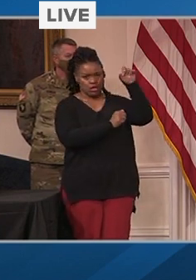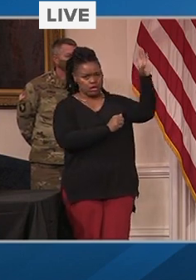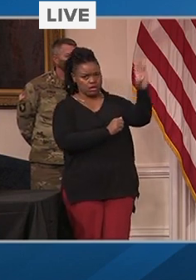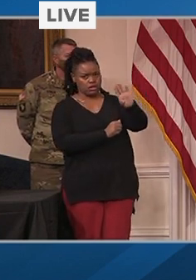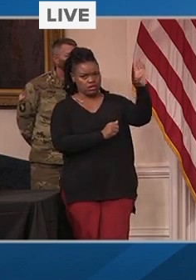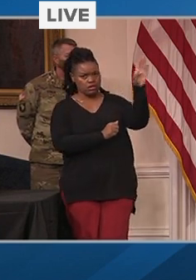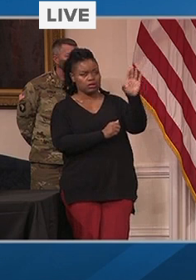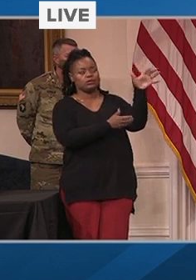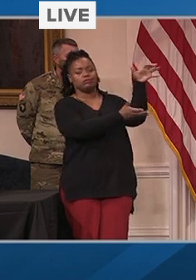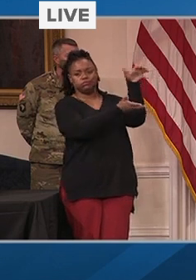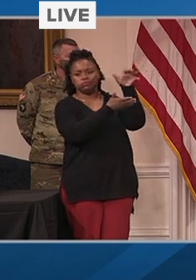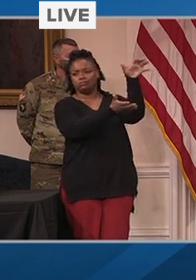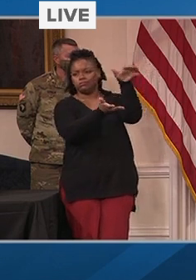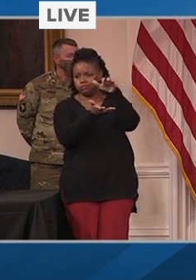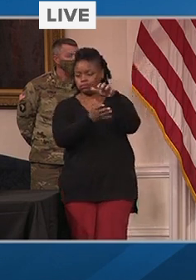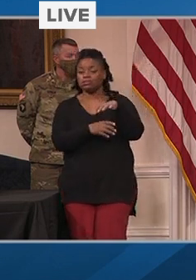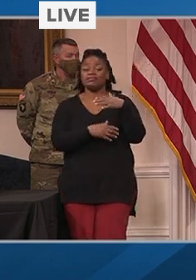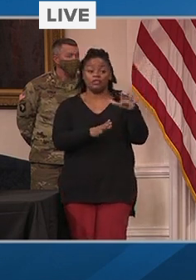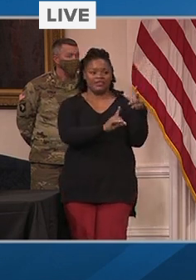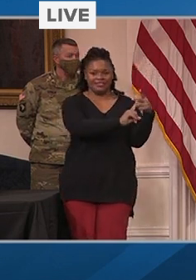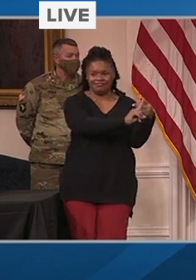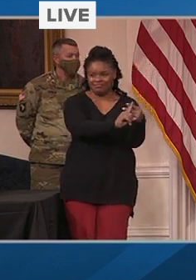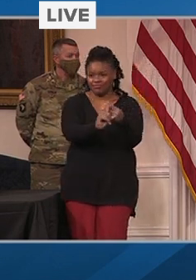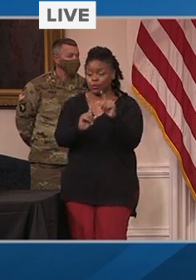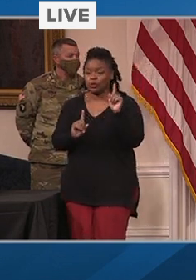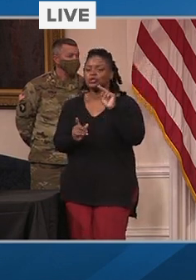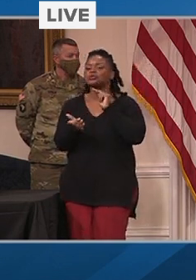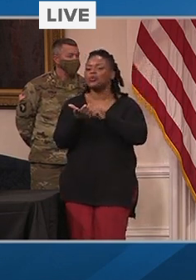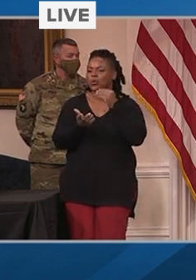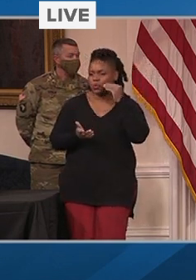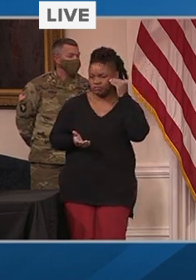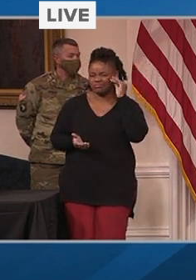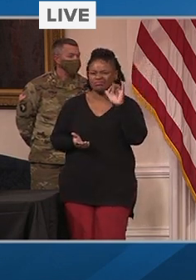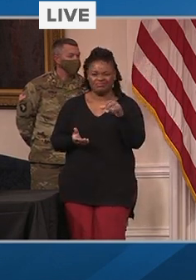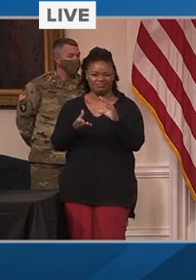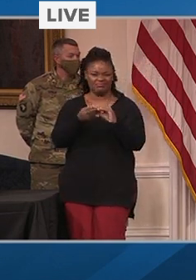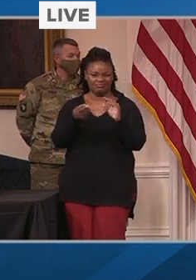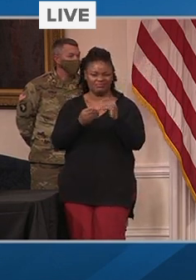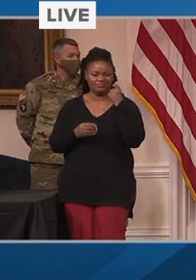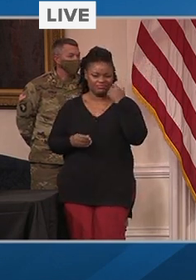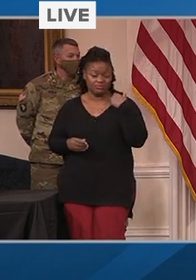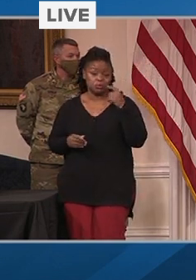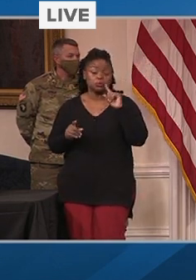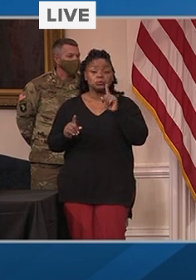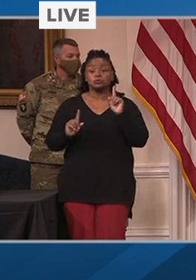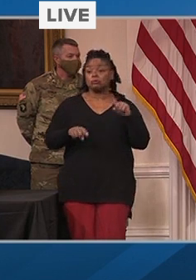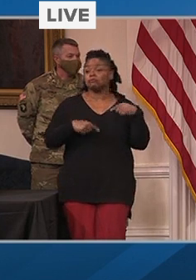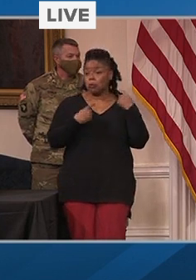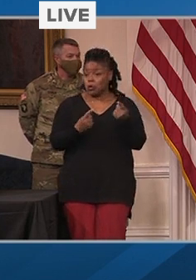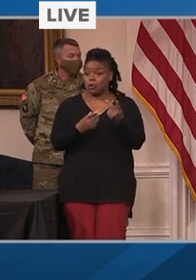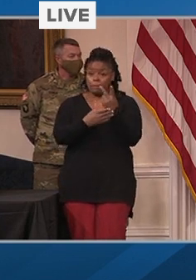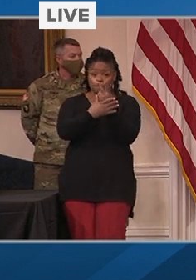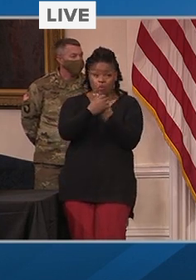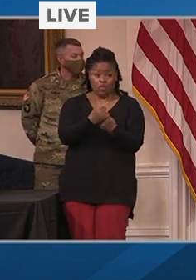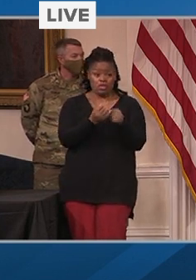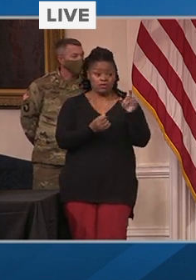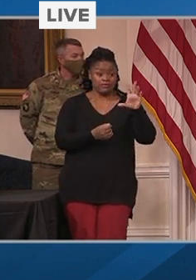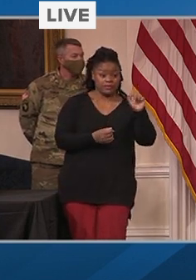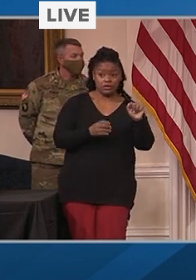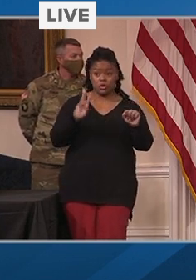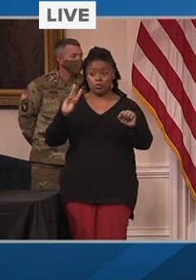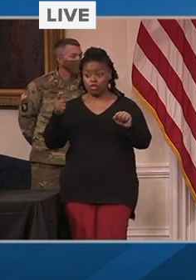227 of our nursing homes. To date, CVS and Walgreens have entered